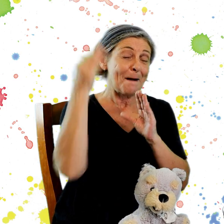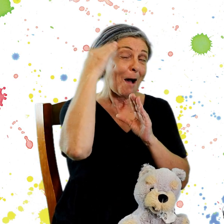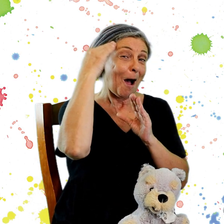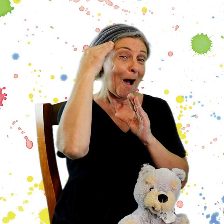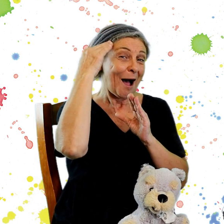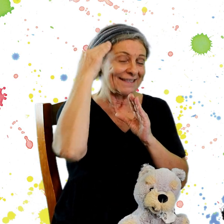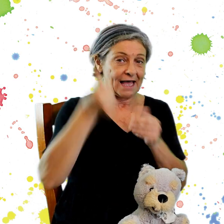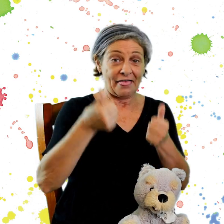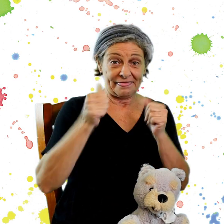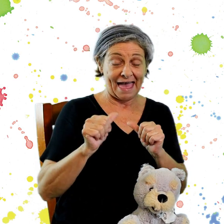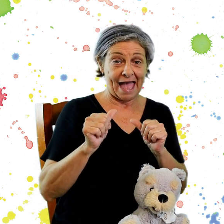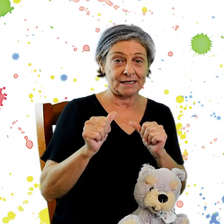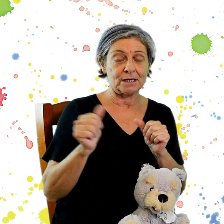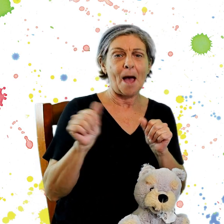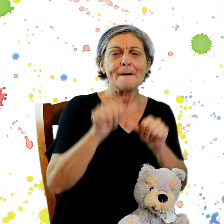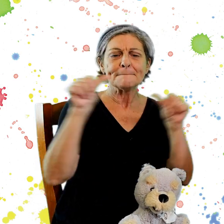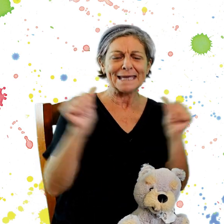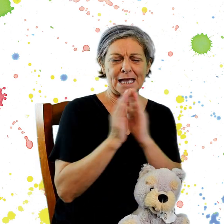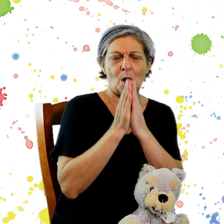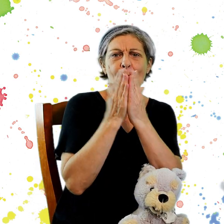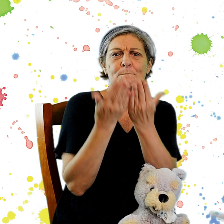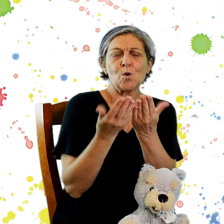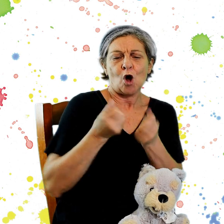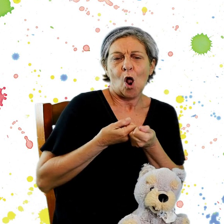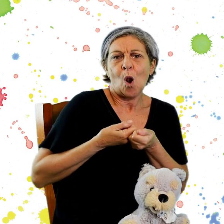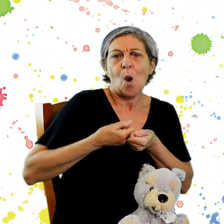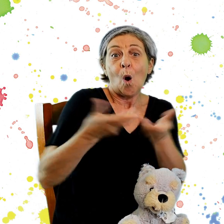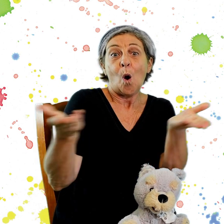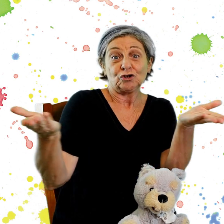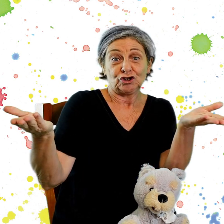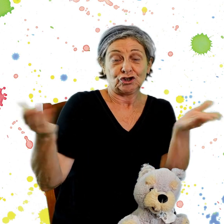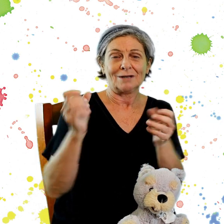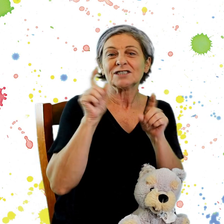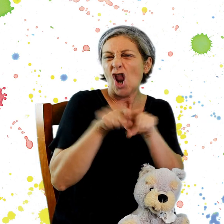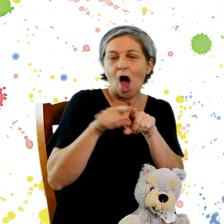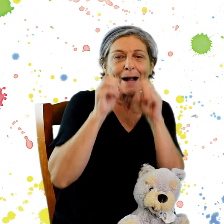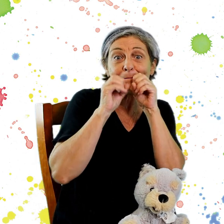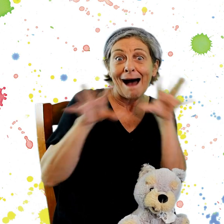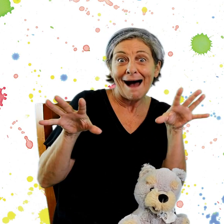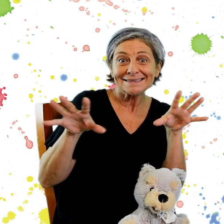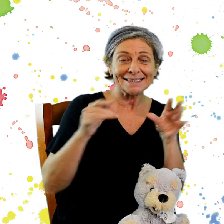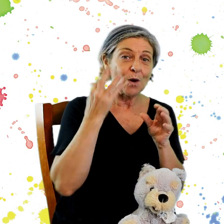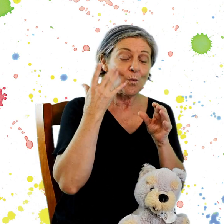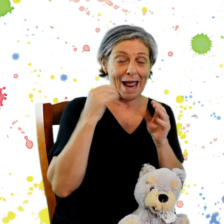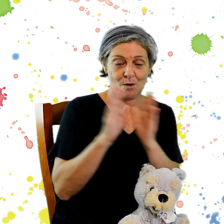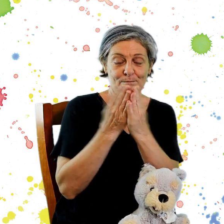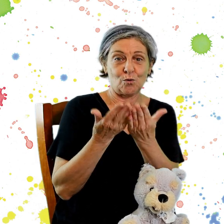had the big book launch, it's like a party when we celebrate when books come out. We went and had a big dog picnic in the park, and